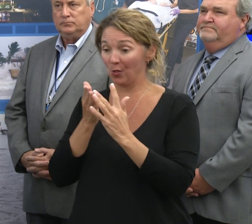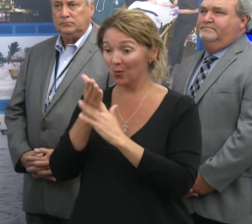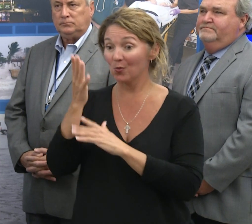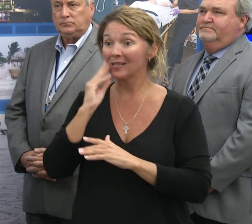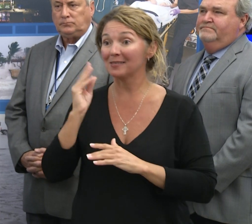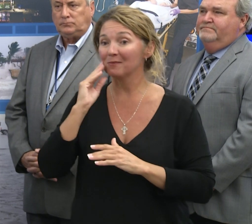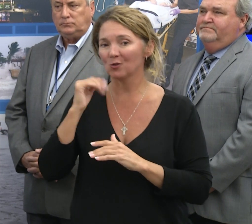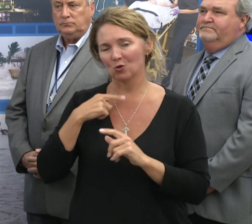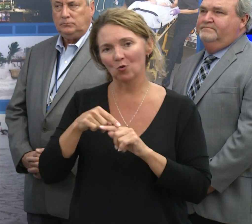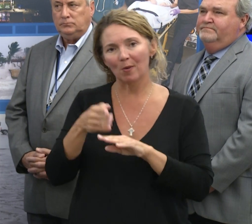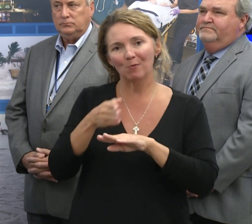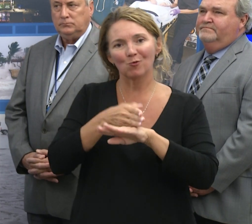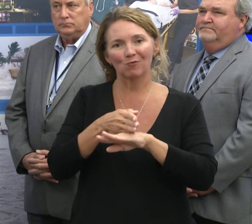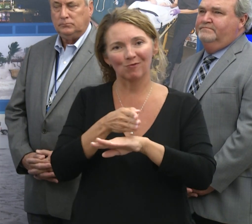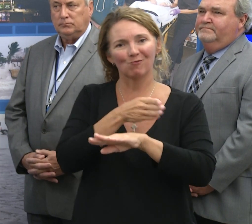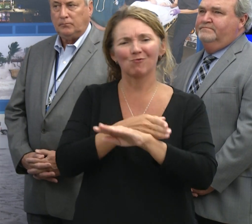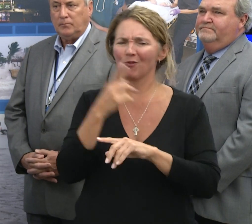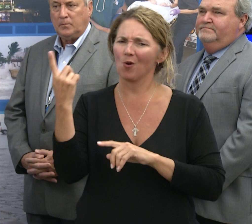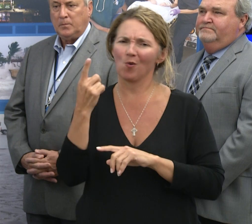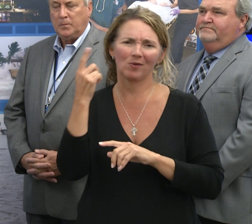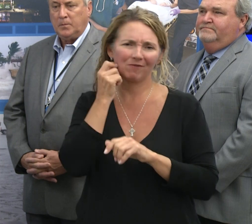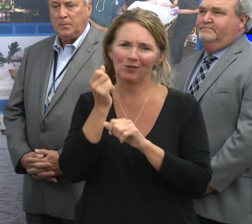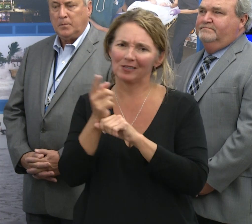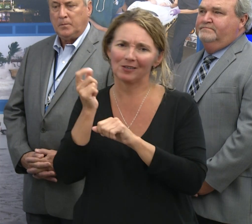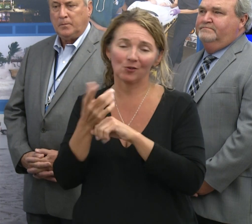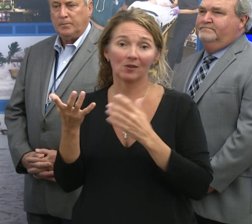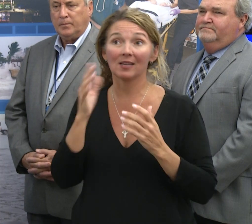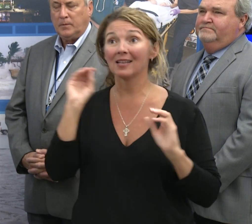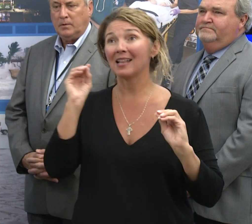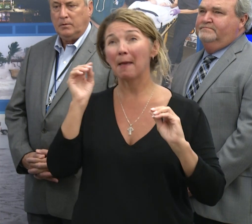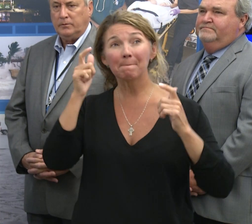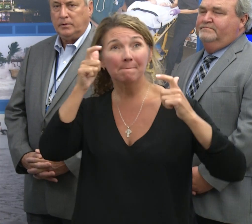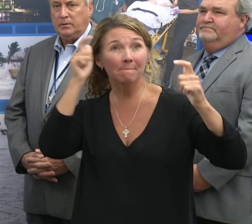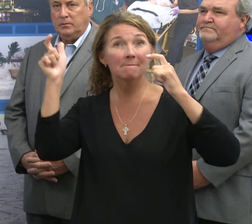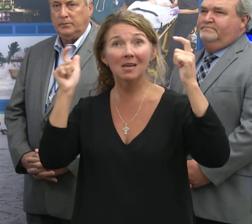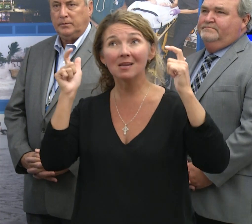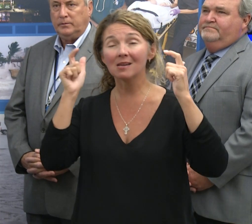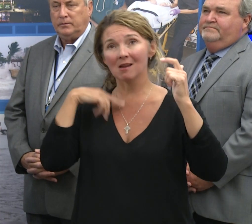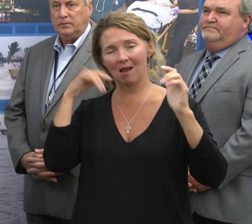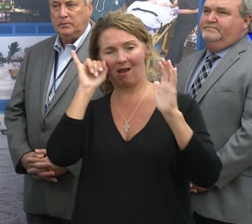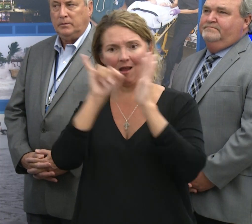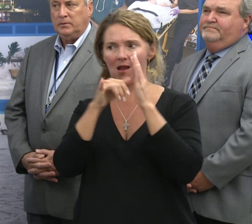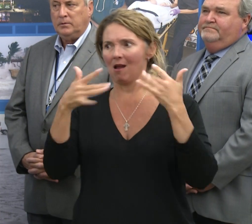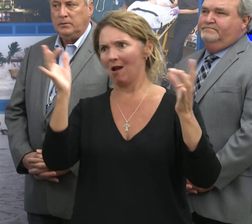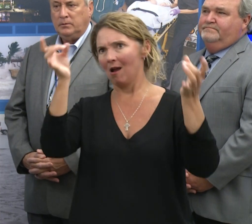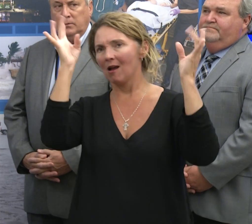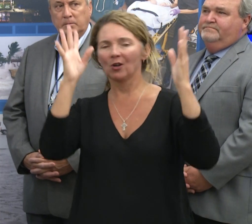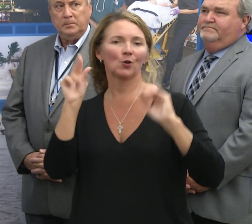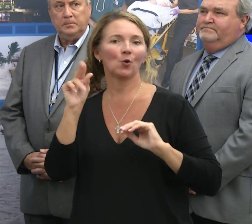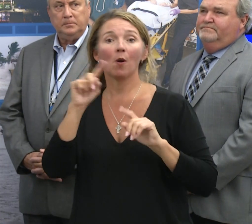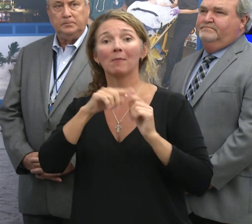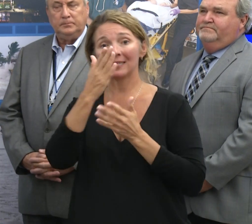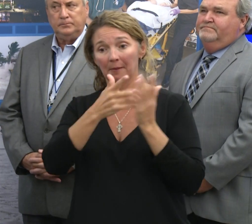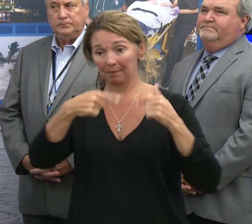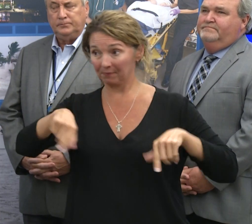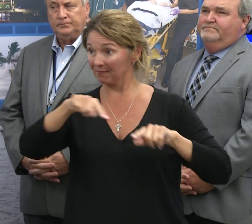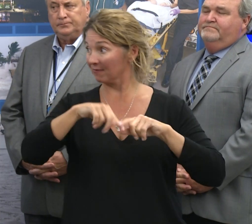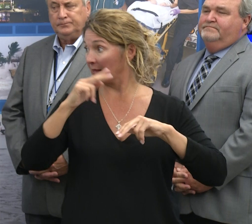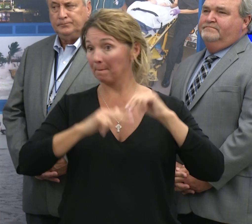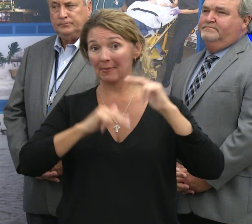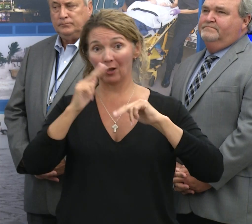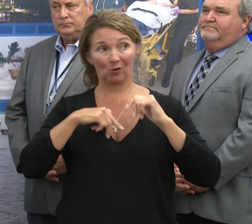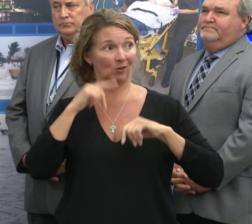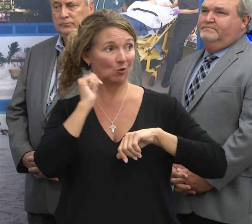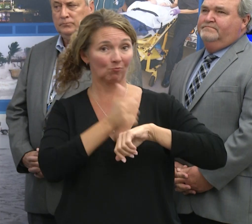that we try to improve on. You know, nothing major, per se, but we've changed some of the layout here in this building.